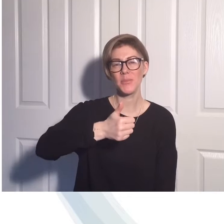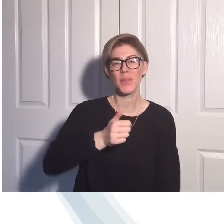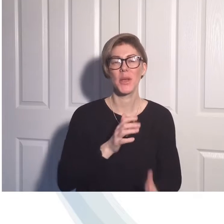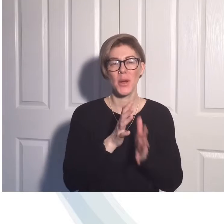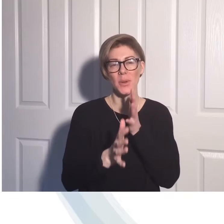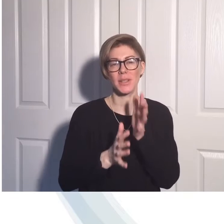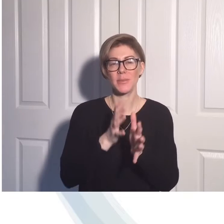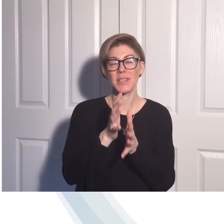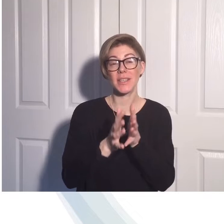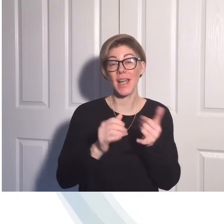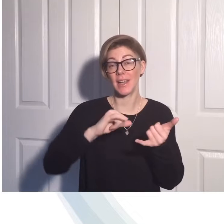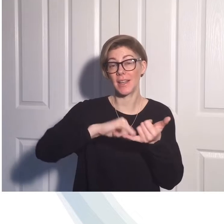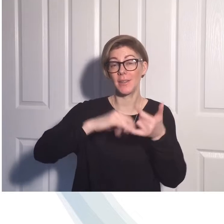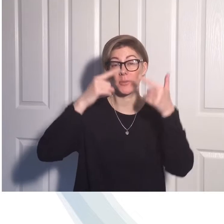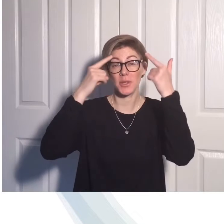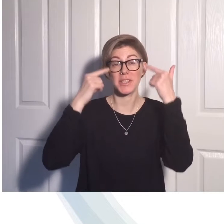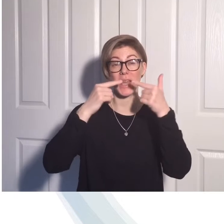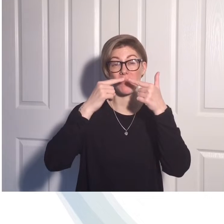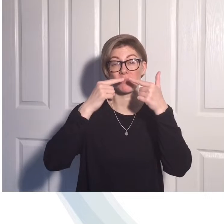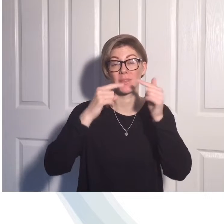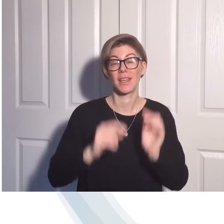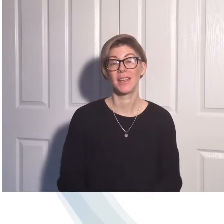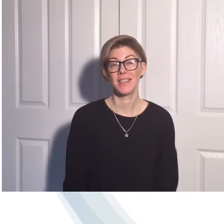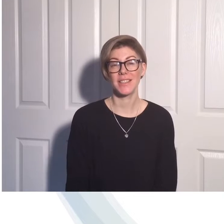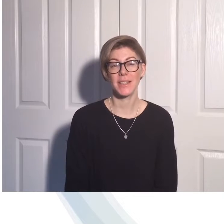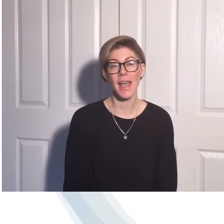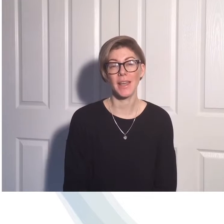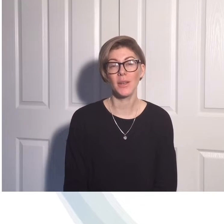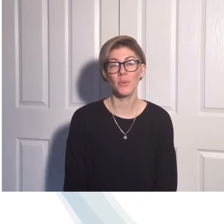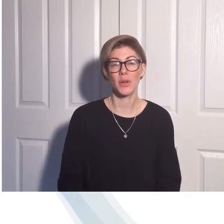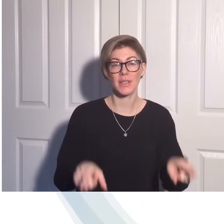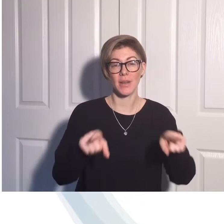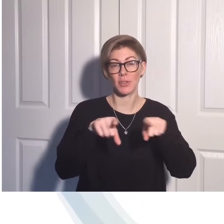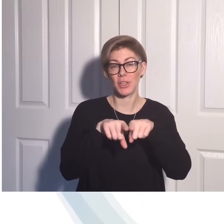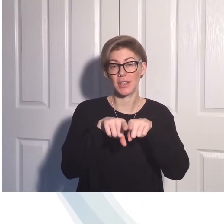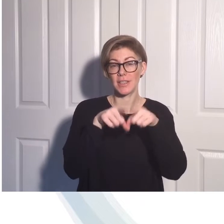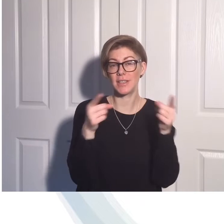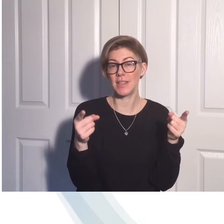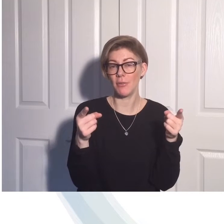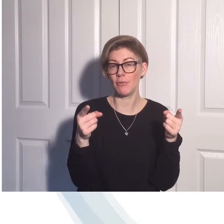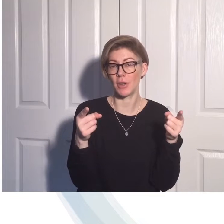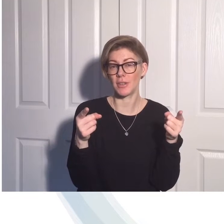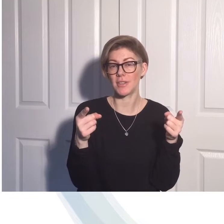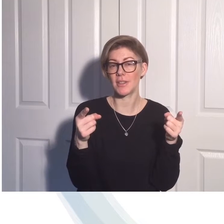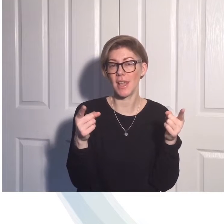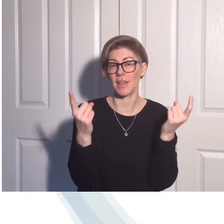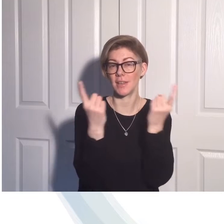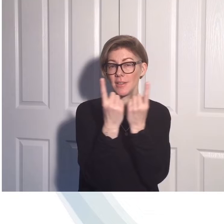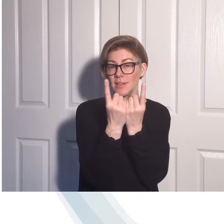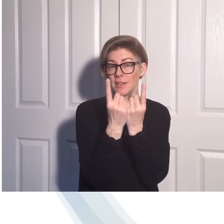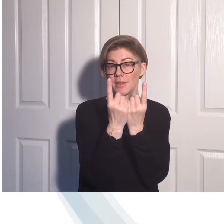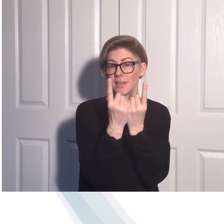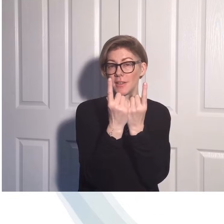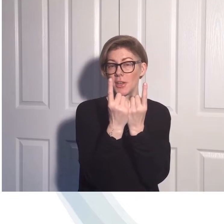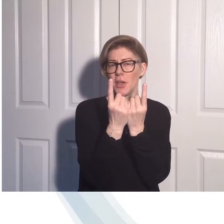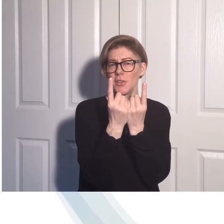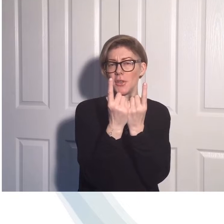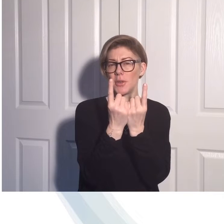Hello and welcome to Signing with Sam and today we're going to have a look at different things